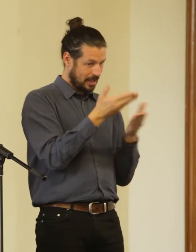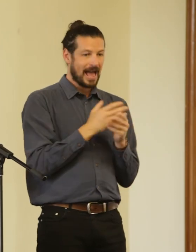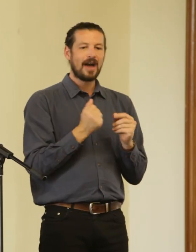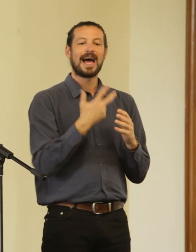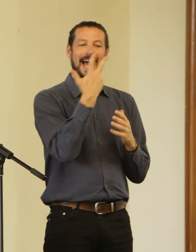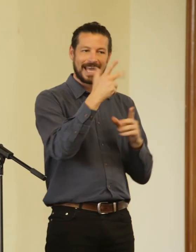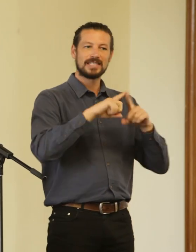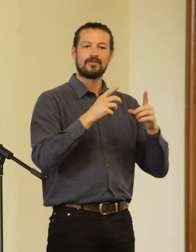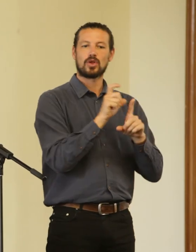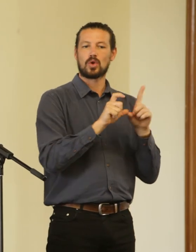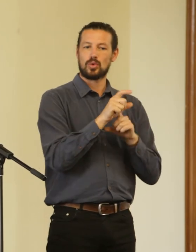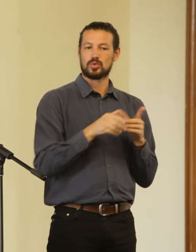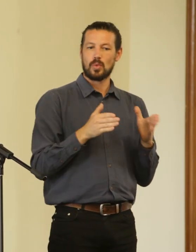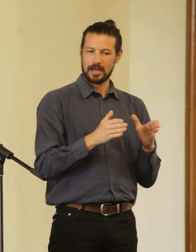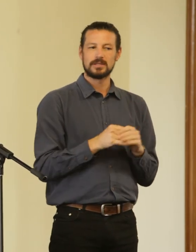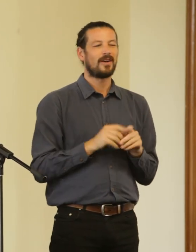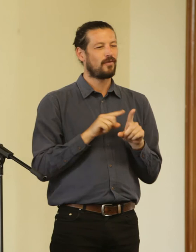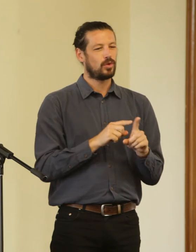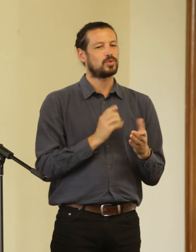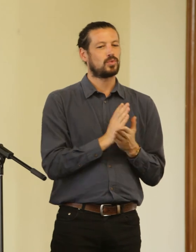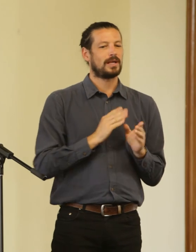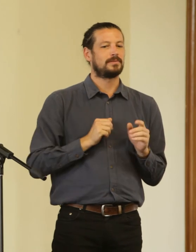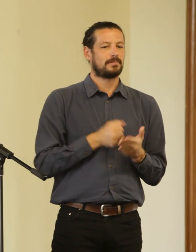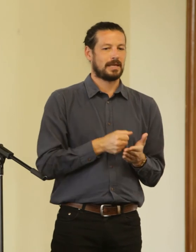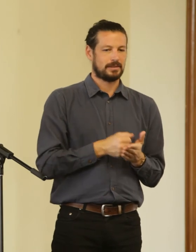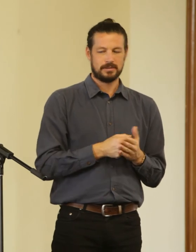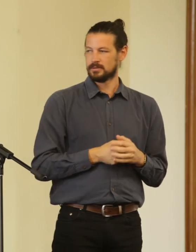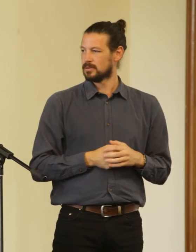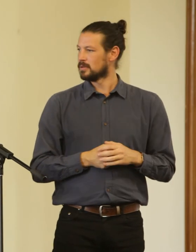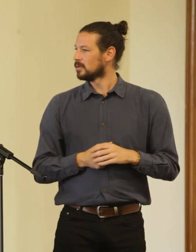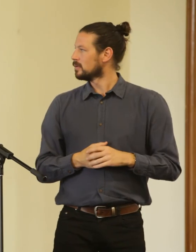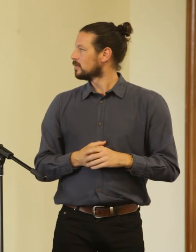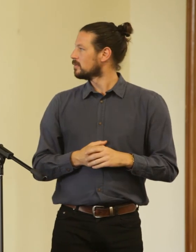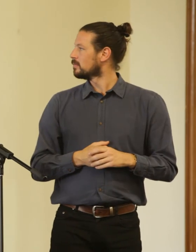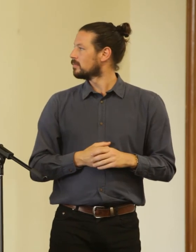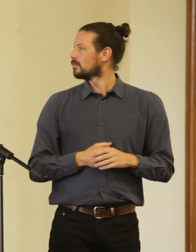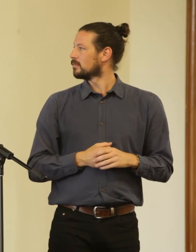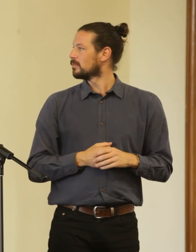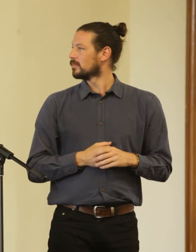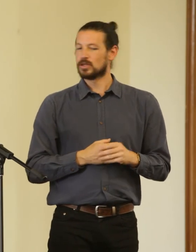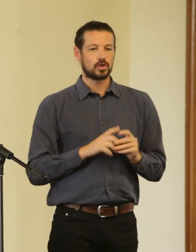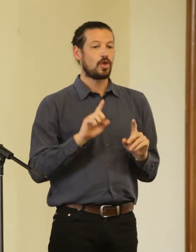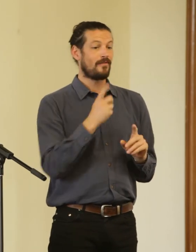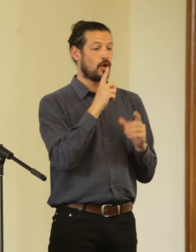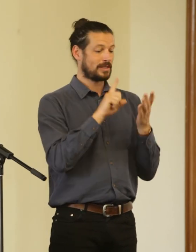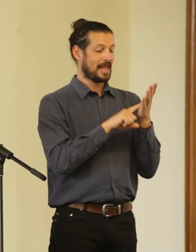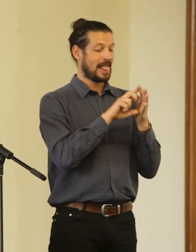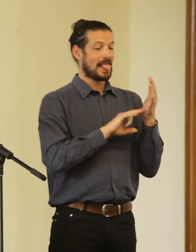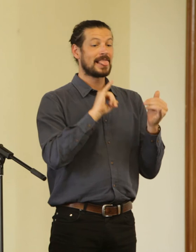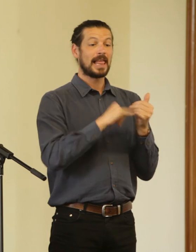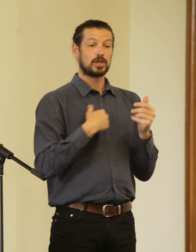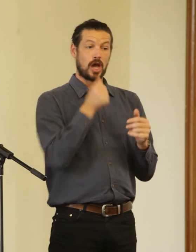learning, that engage with a rights-based methodology. So, the very first lens to this practice that I apply is a First Nations lens.